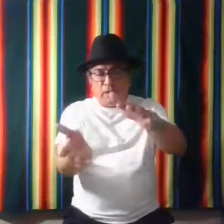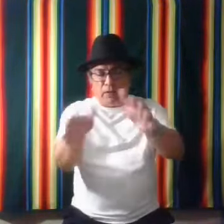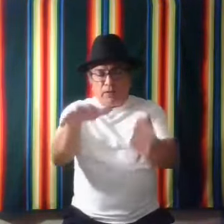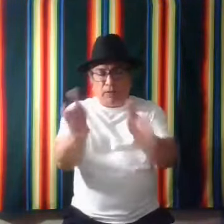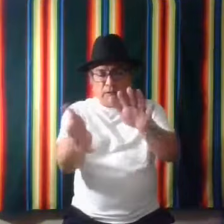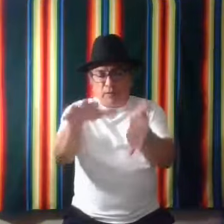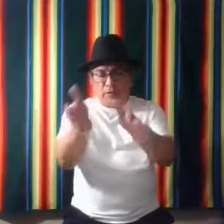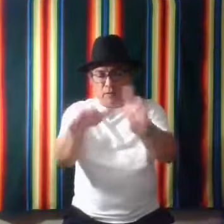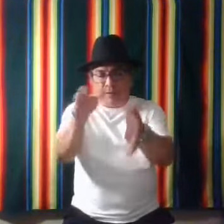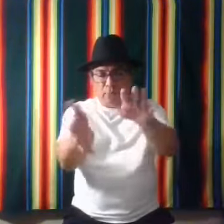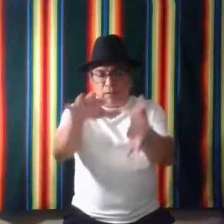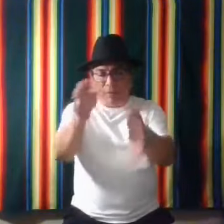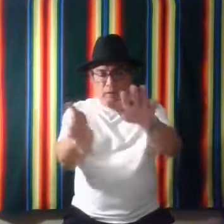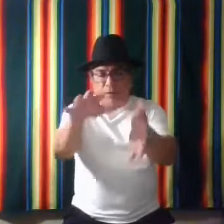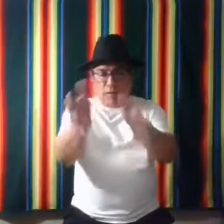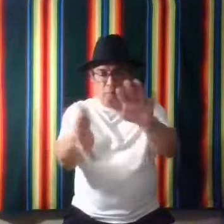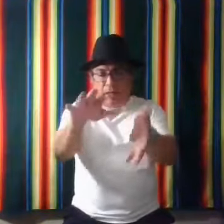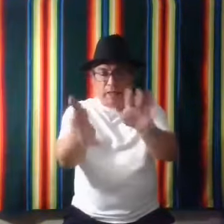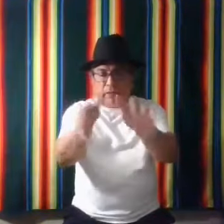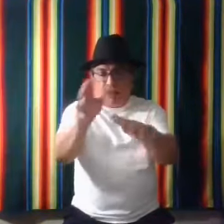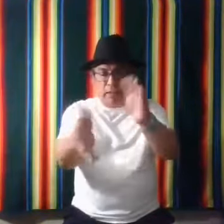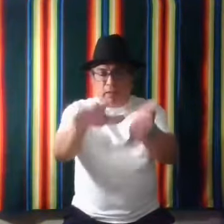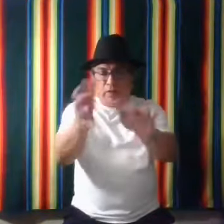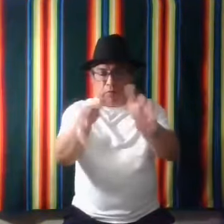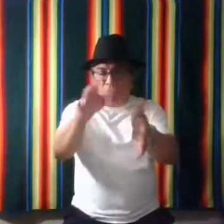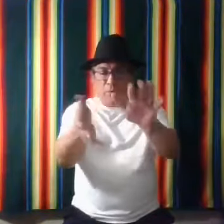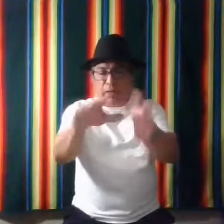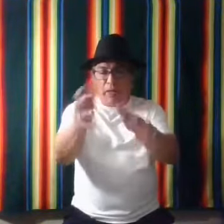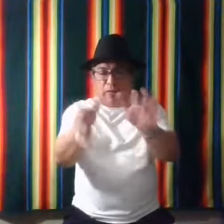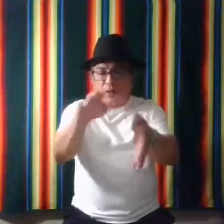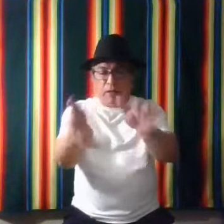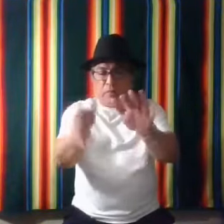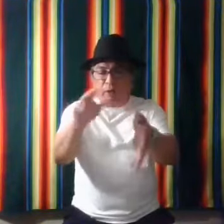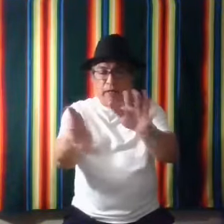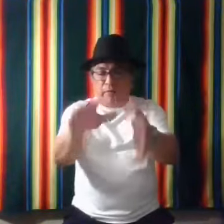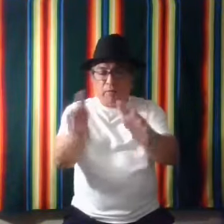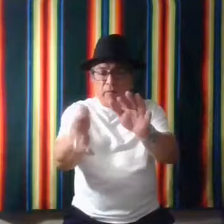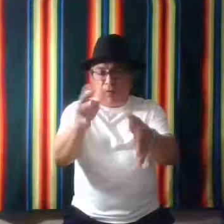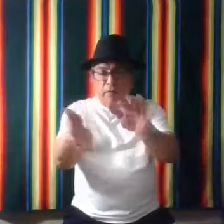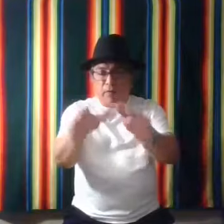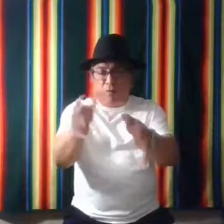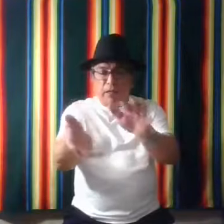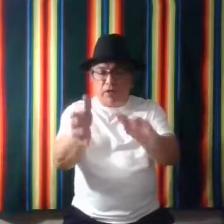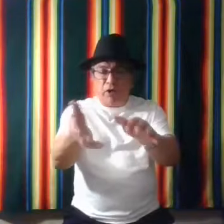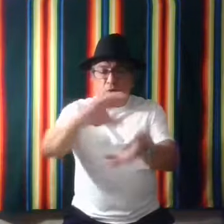It's this. Make. Make. if he was going to make, uh, bread. Make your dough.